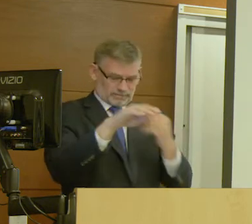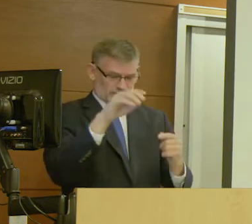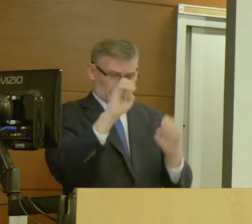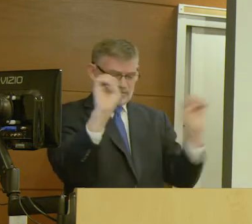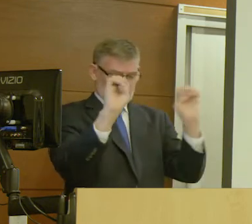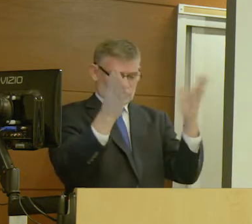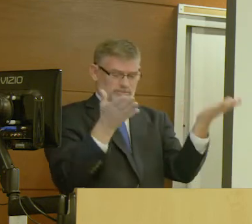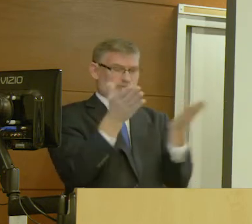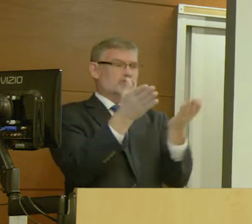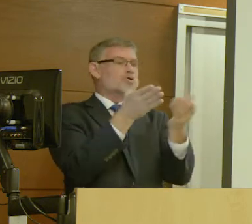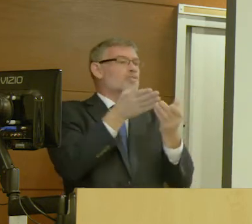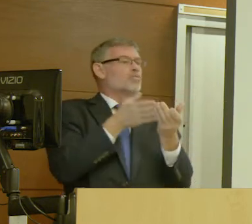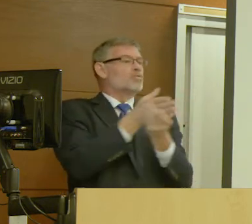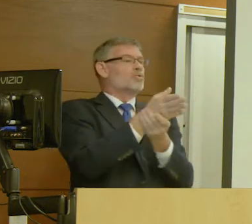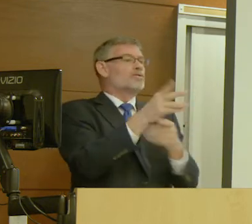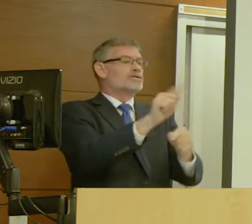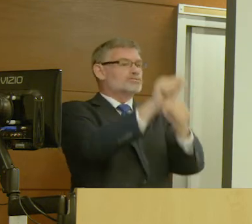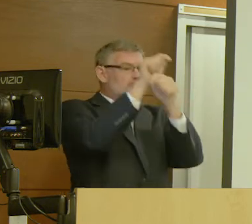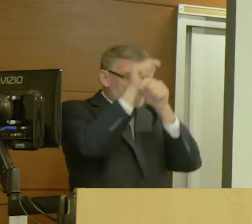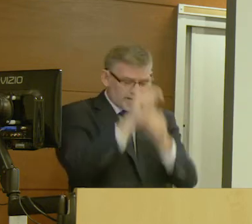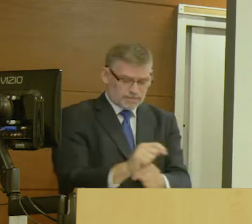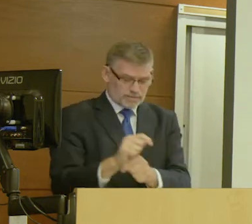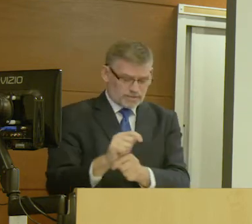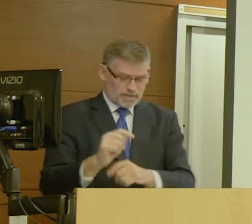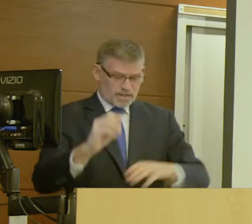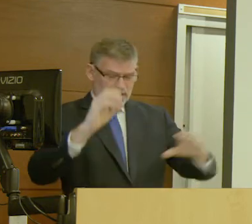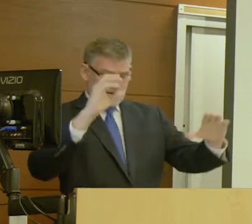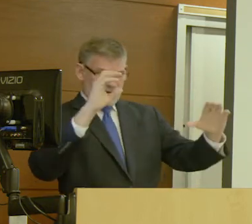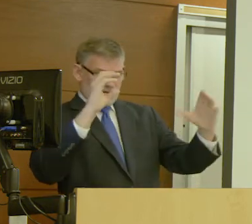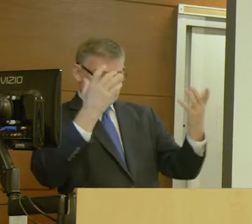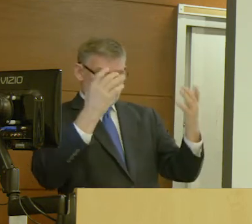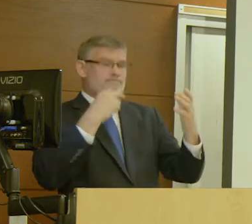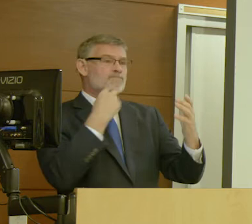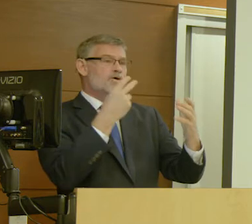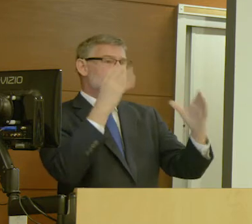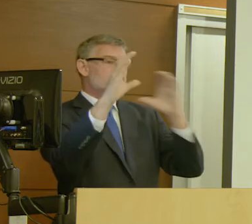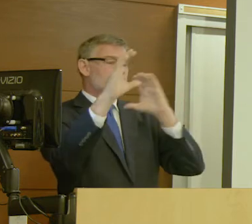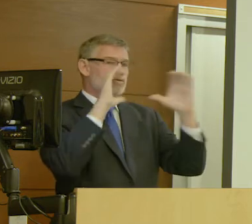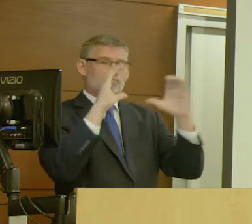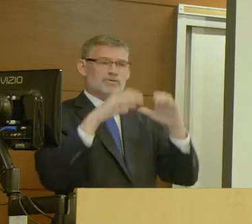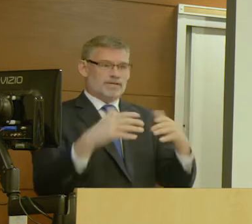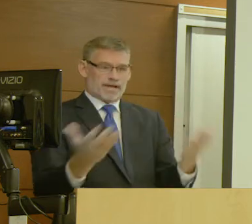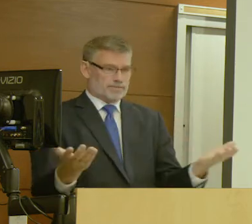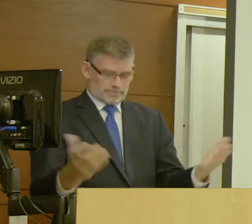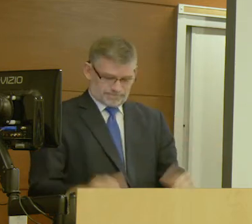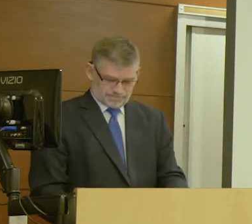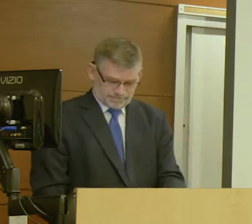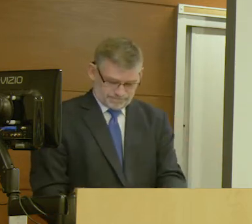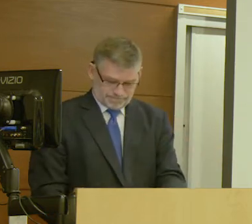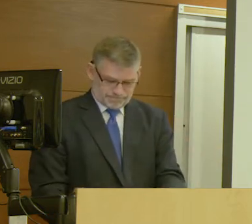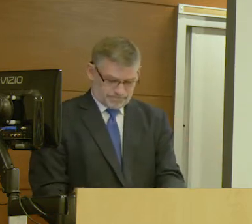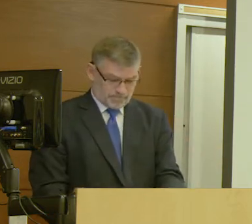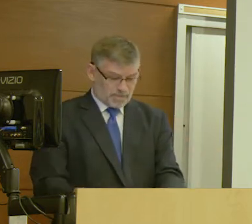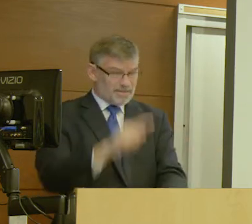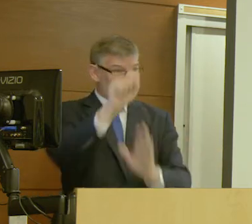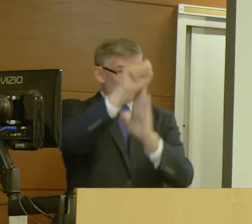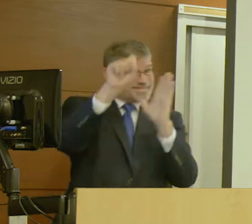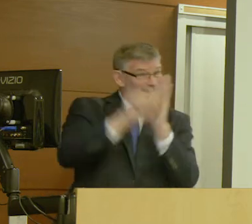cannot access emergency services using the traditional voice communication methods.